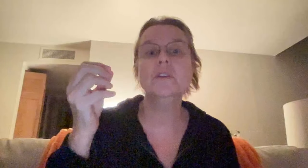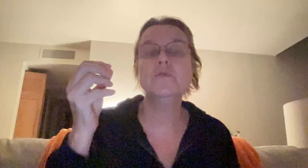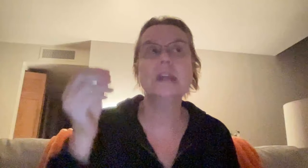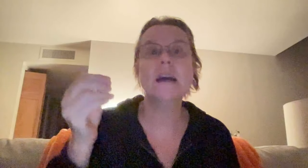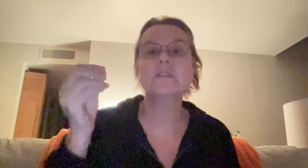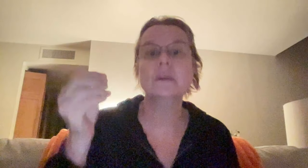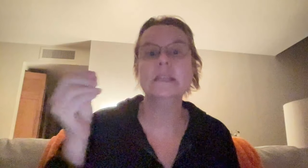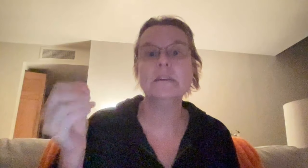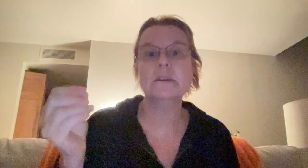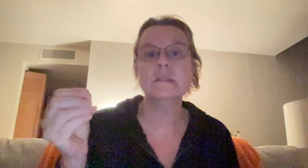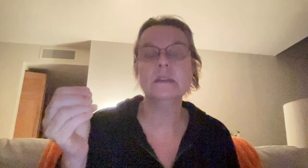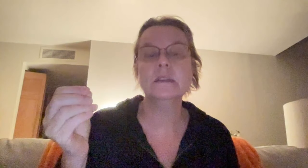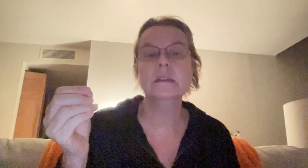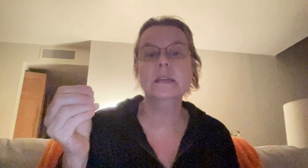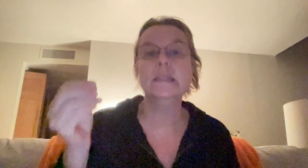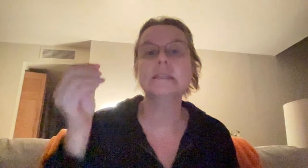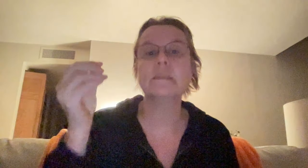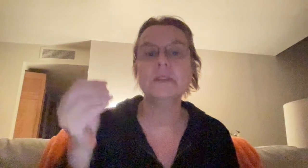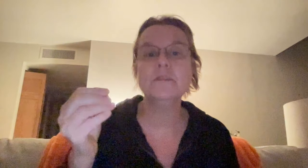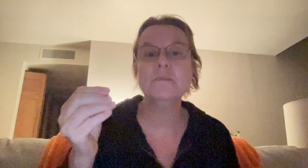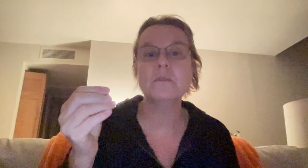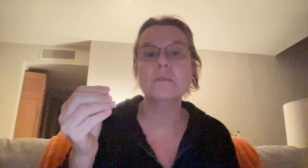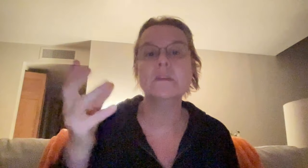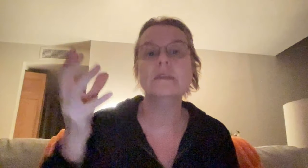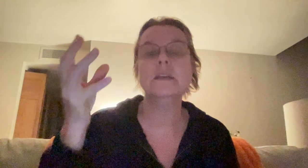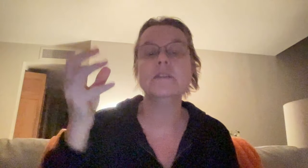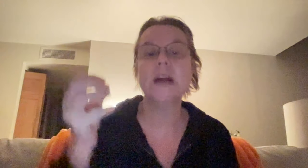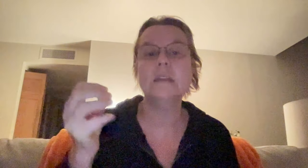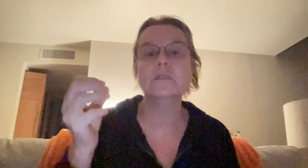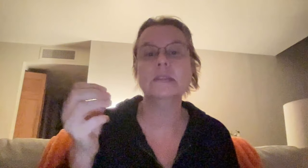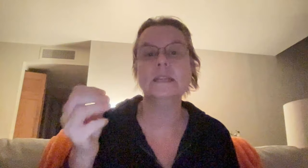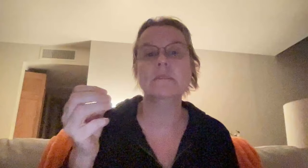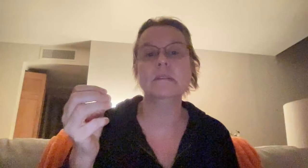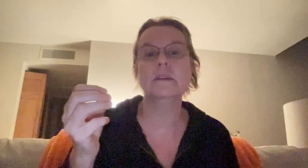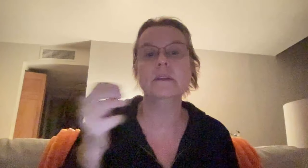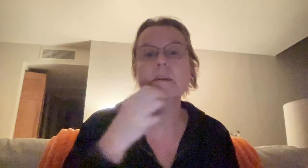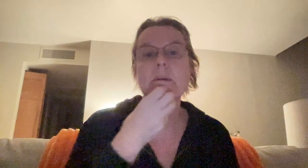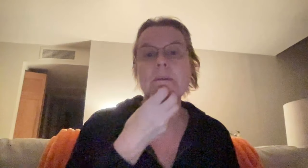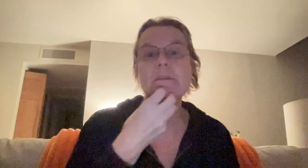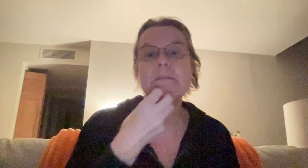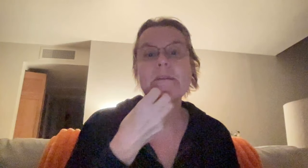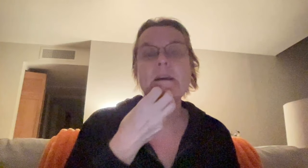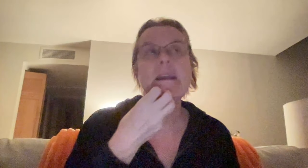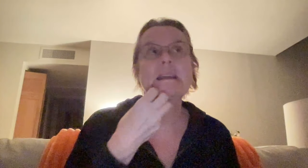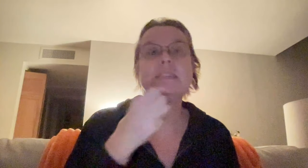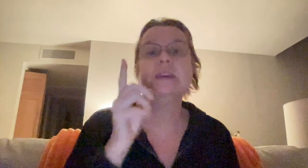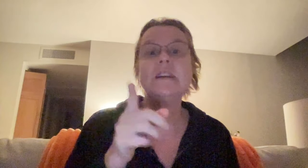you're not going to get rid of it. It is something you're born with, and you're not going to get rid of it. And it's very